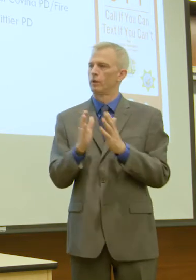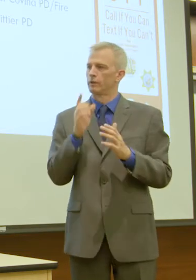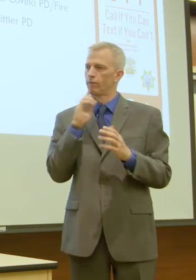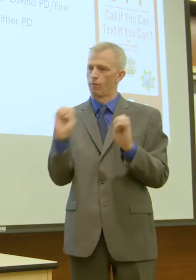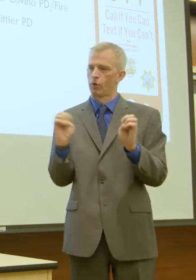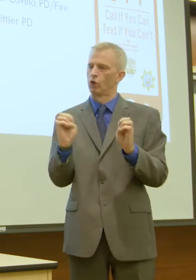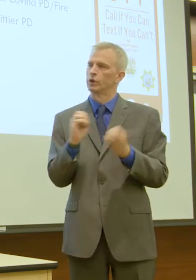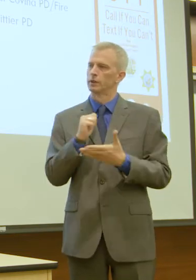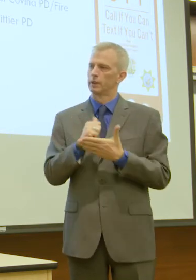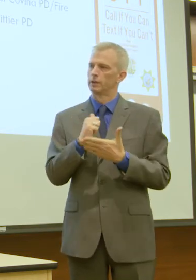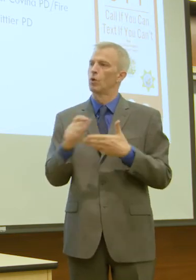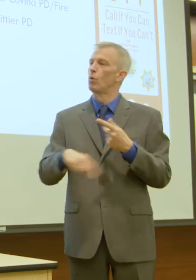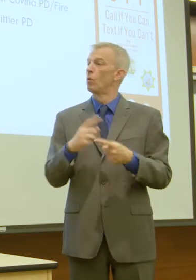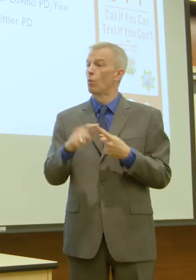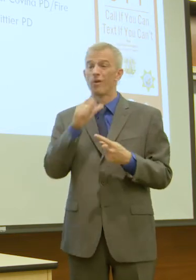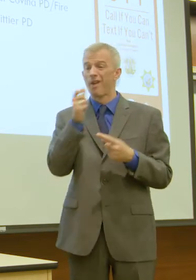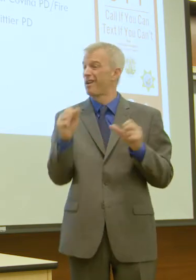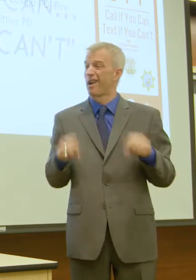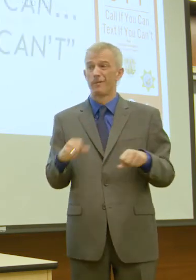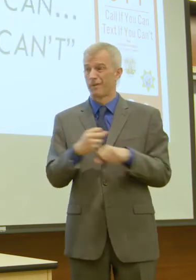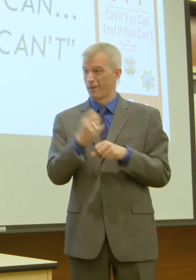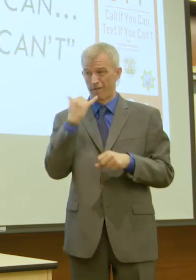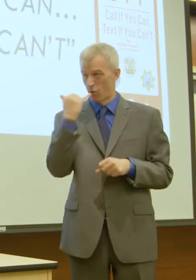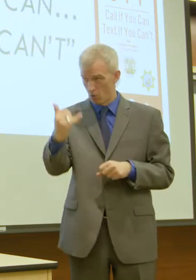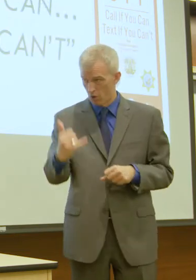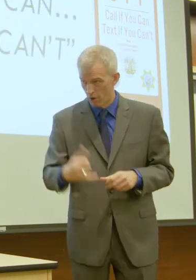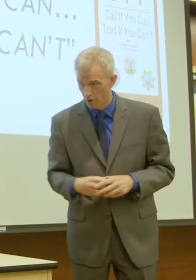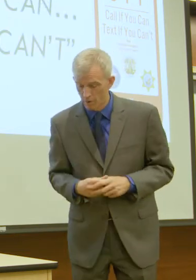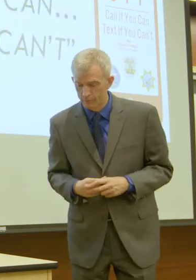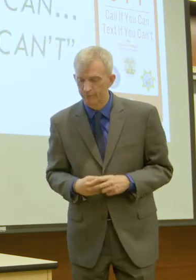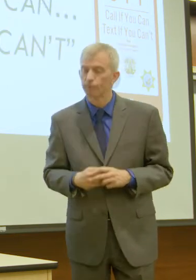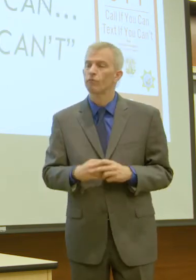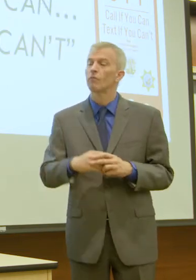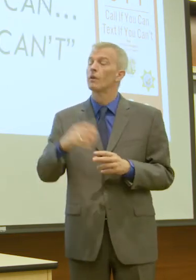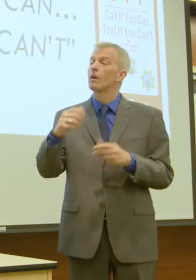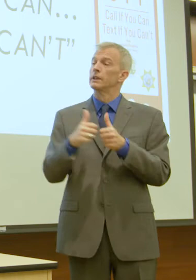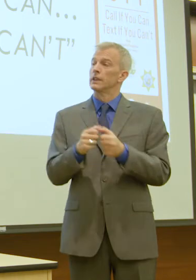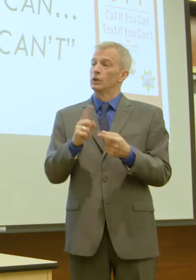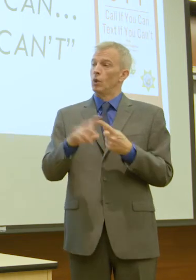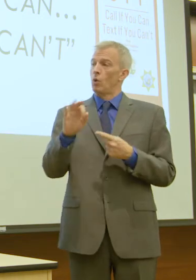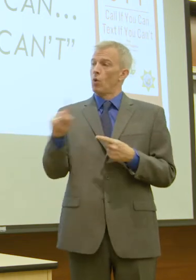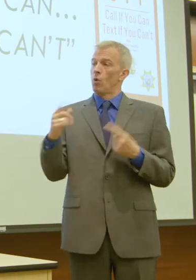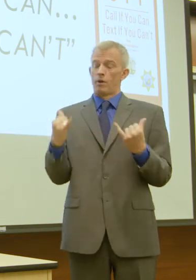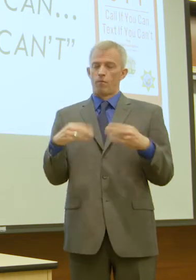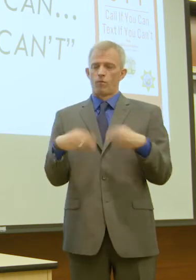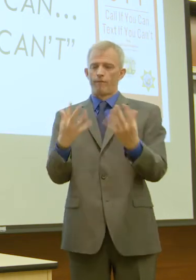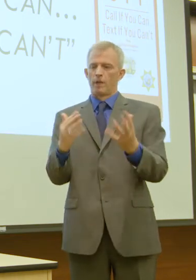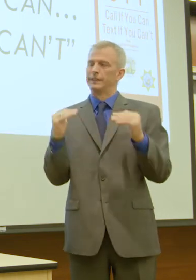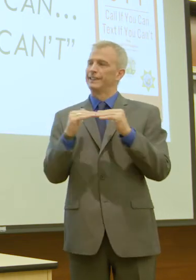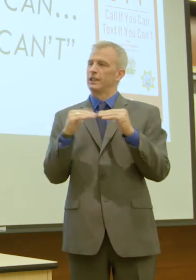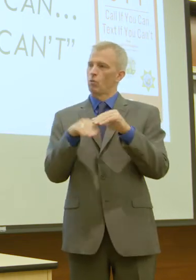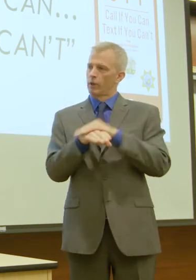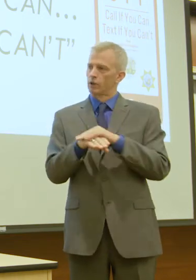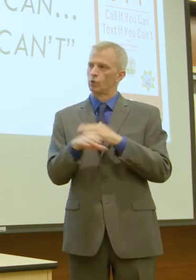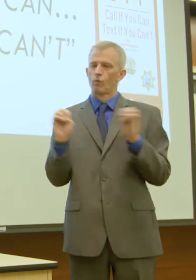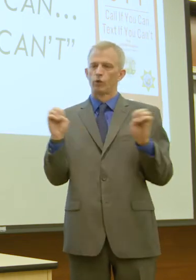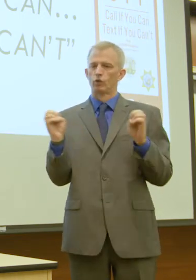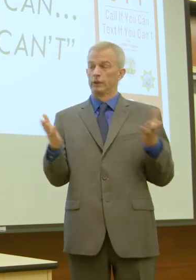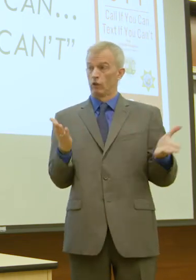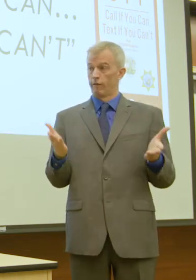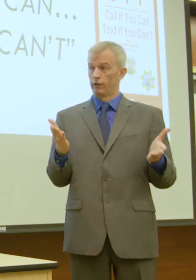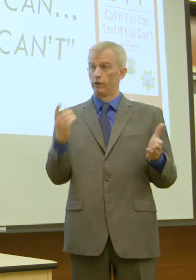when unable to make a phone call. Text to 911 now provides equal access to emergency services